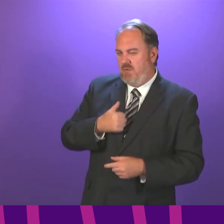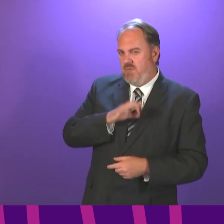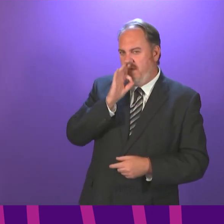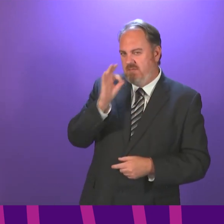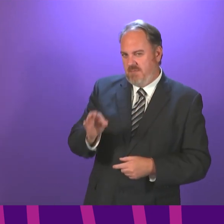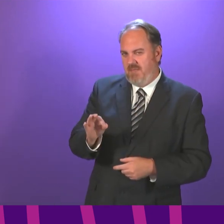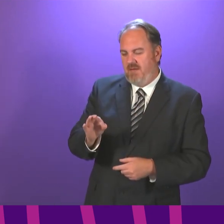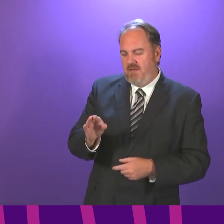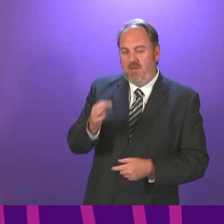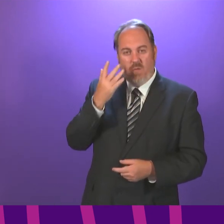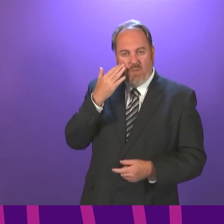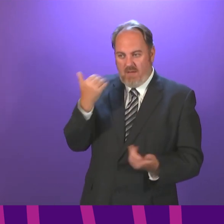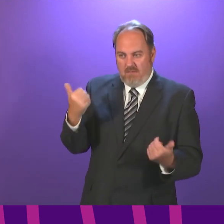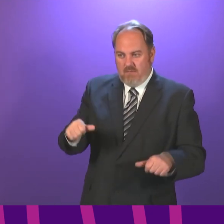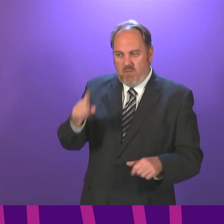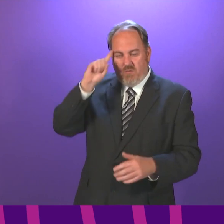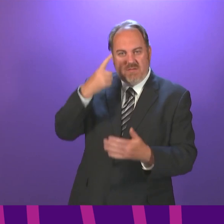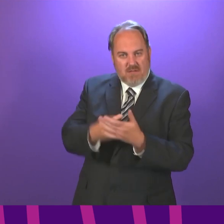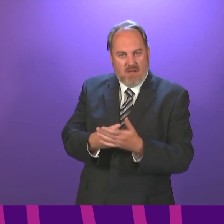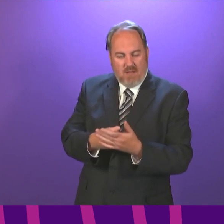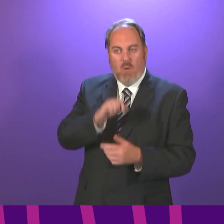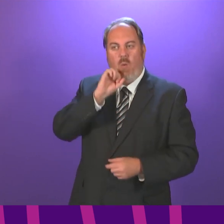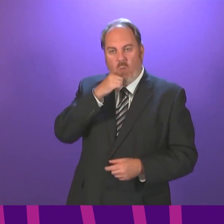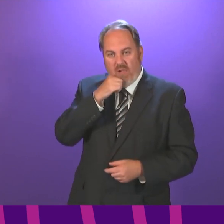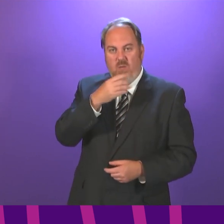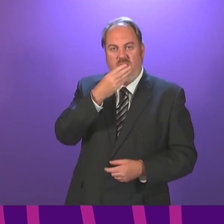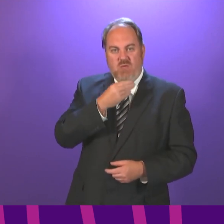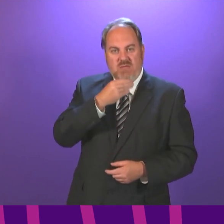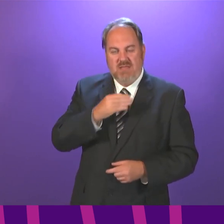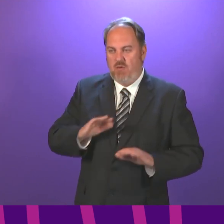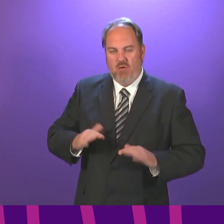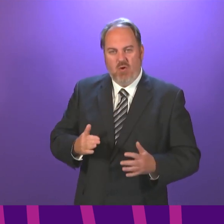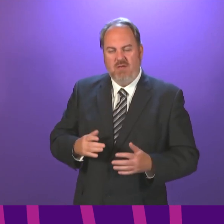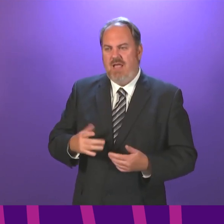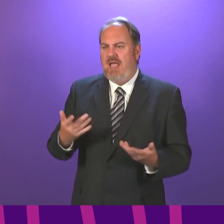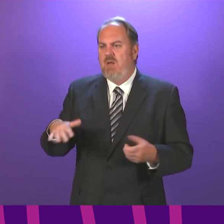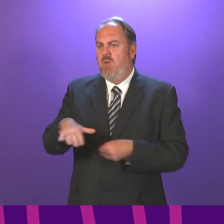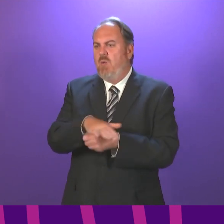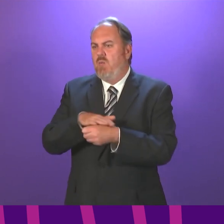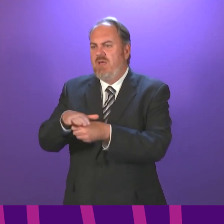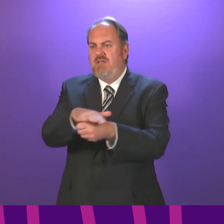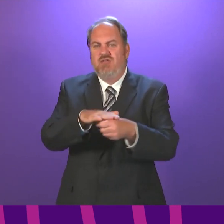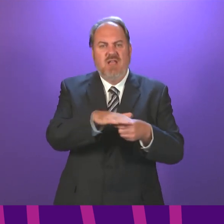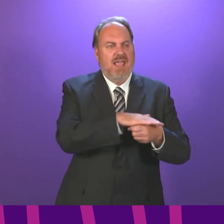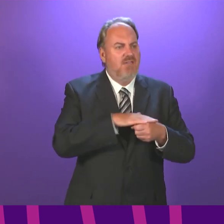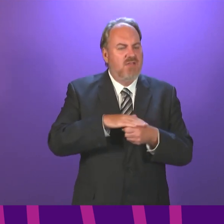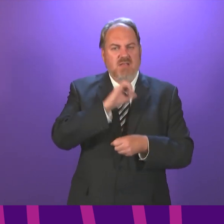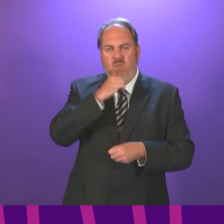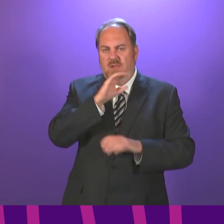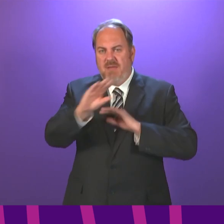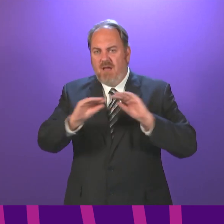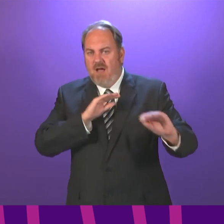when a final decision will be made on vaccine passports and which sectors are currently being consulted with on any potential introduction?